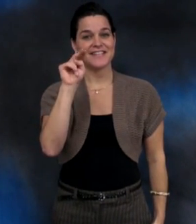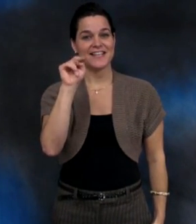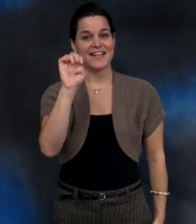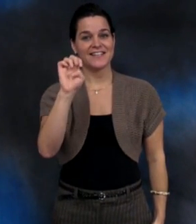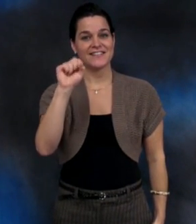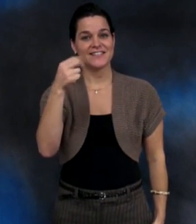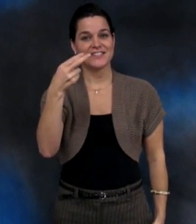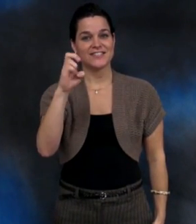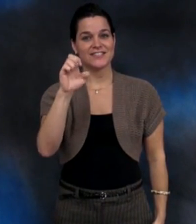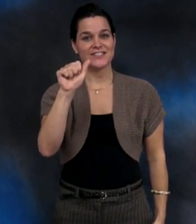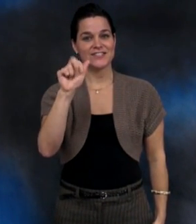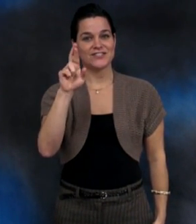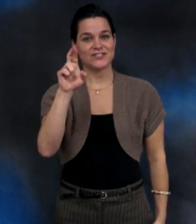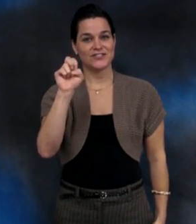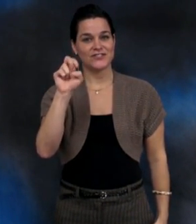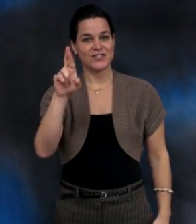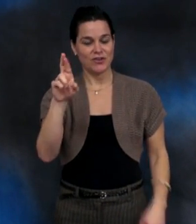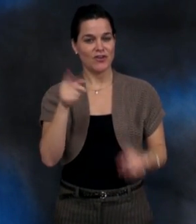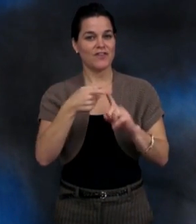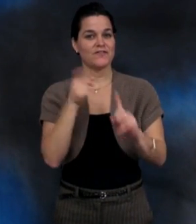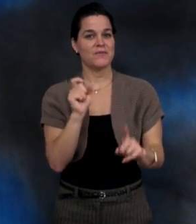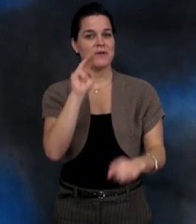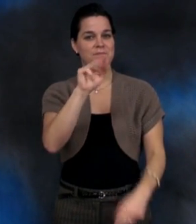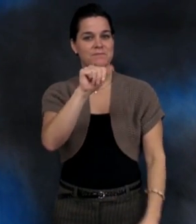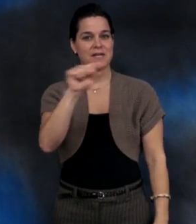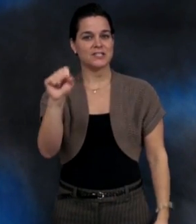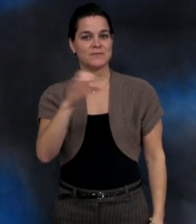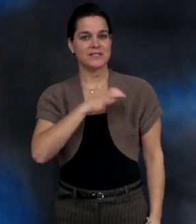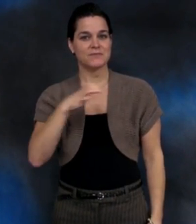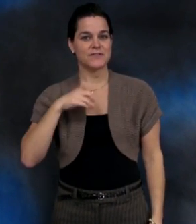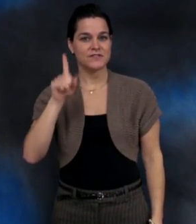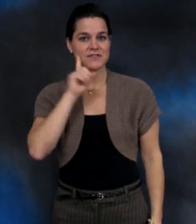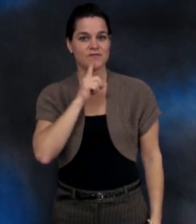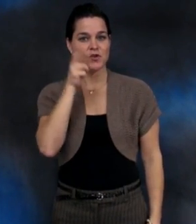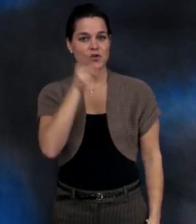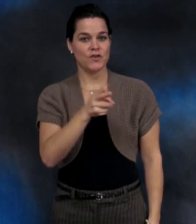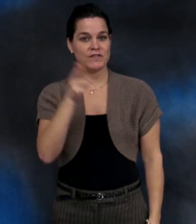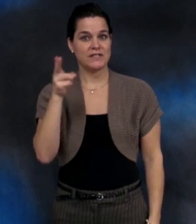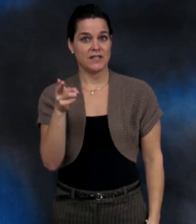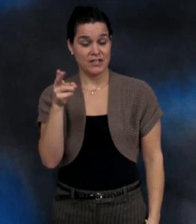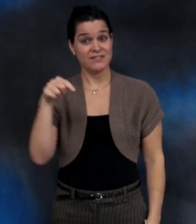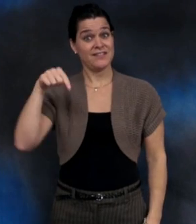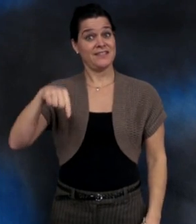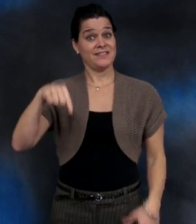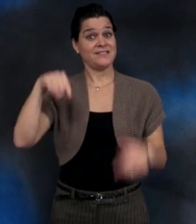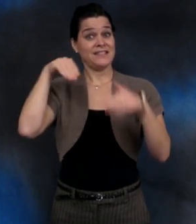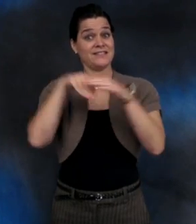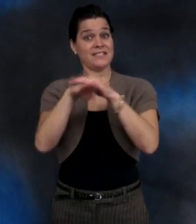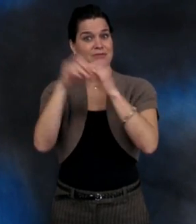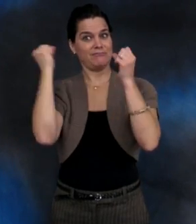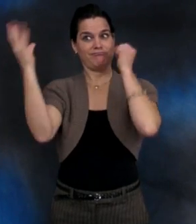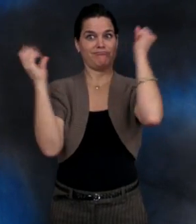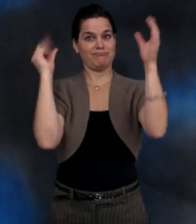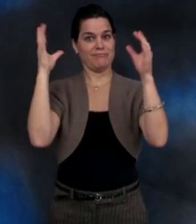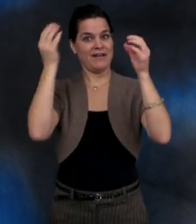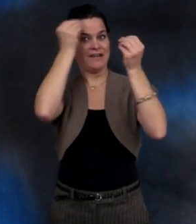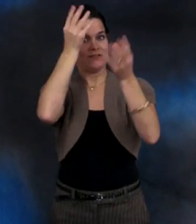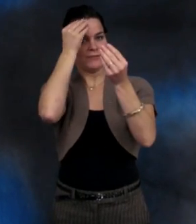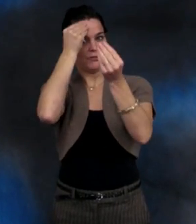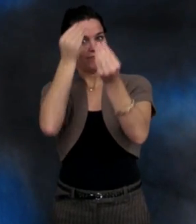Hello, I'm Diane Shearer from the Massachusetts Commission for the Deaf and Hard of Hearing. This accessible, signed message